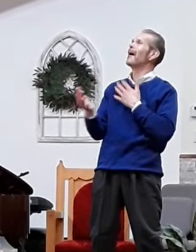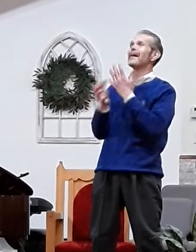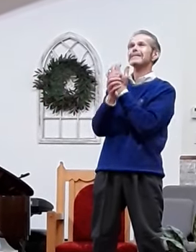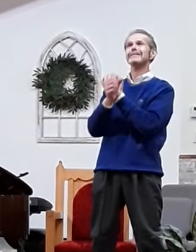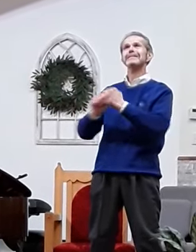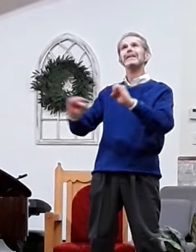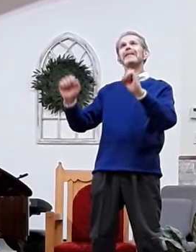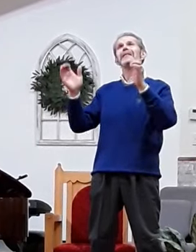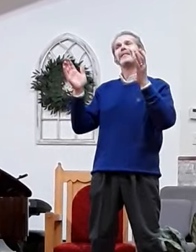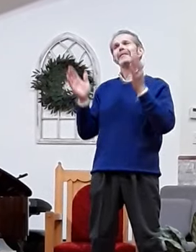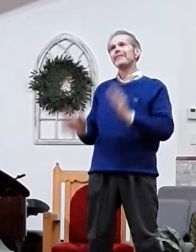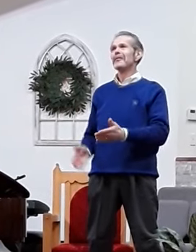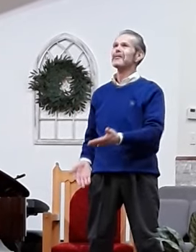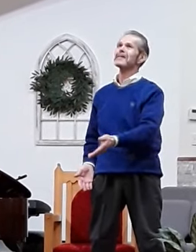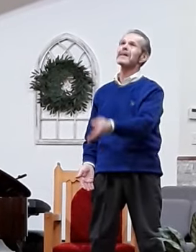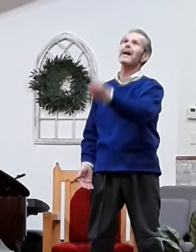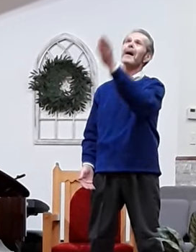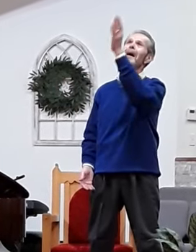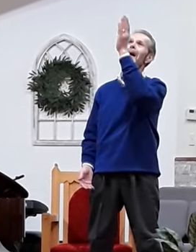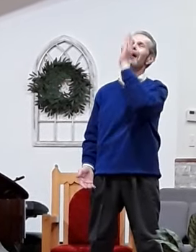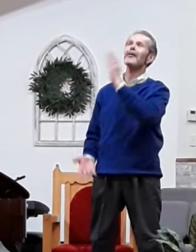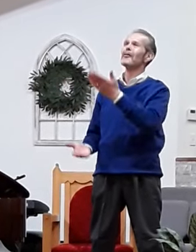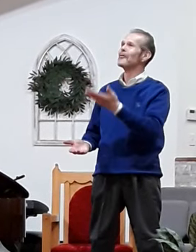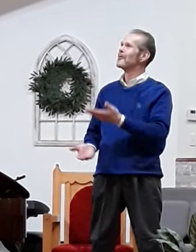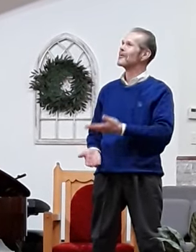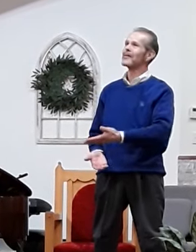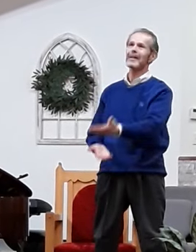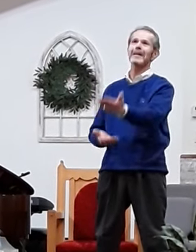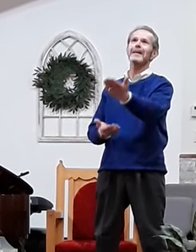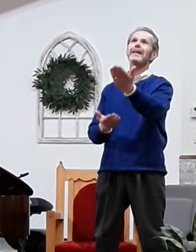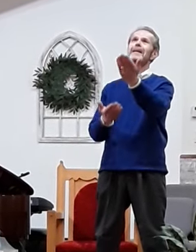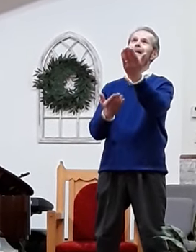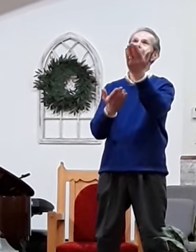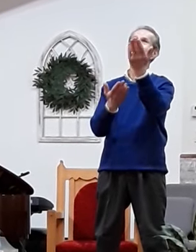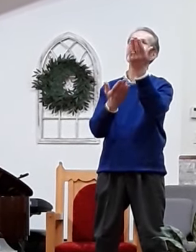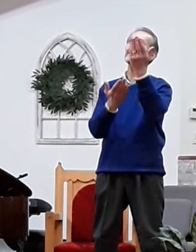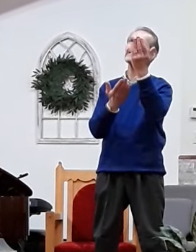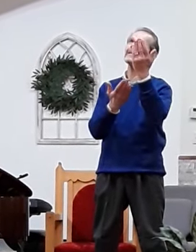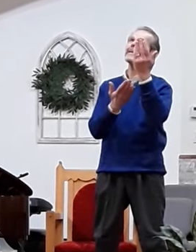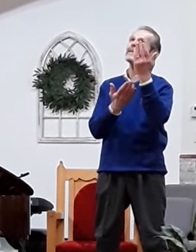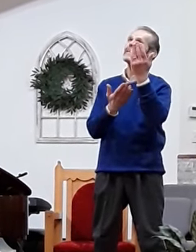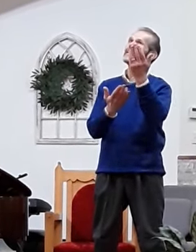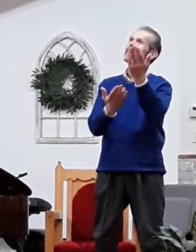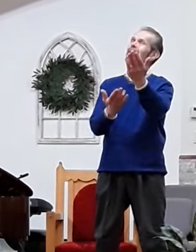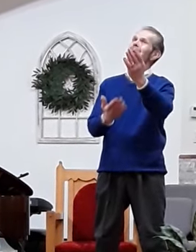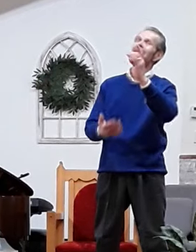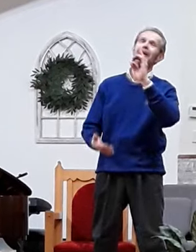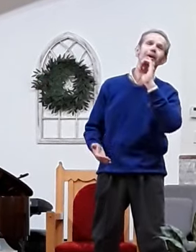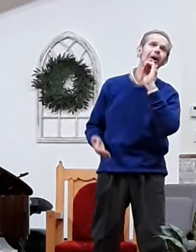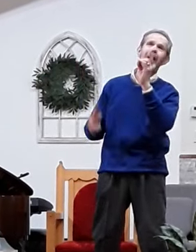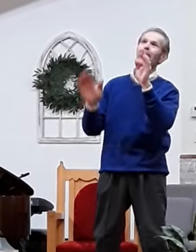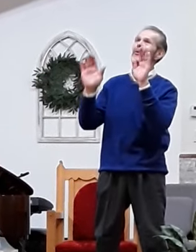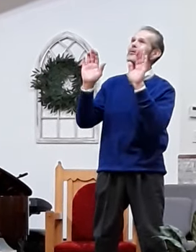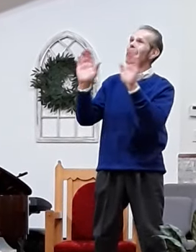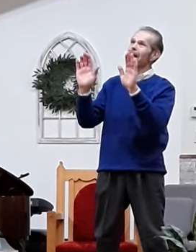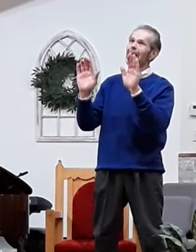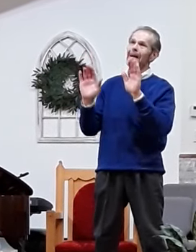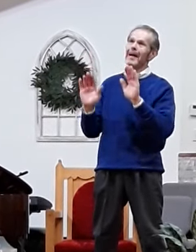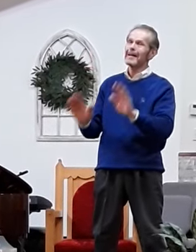my Savior God to me, how great